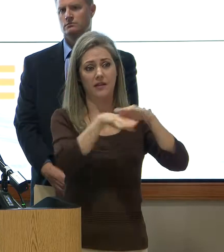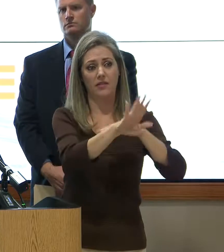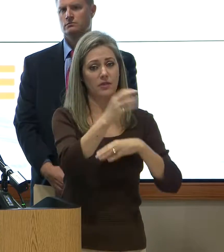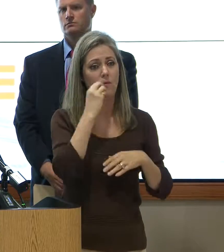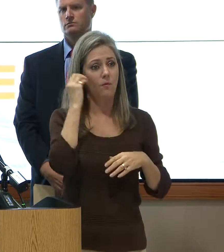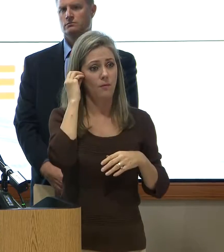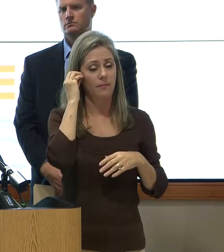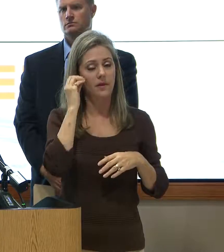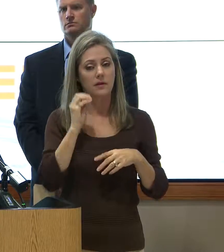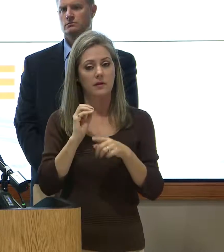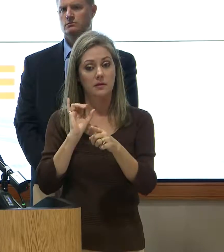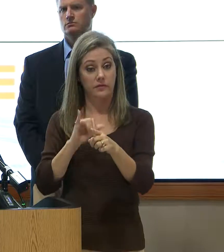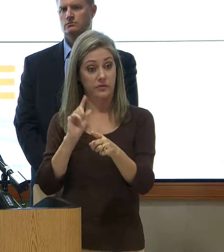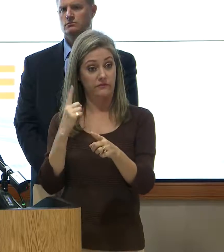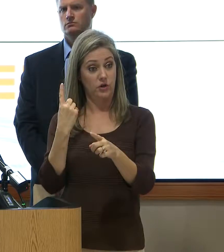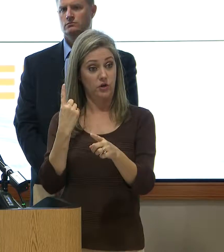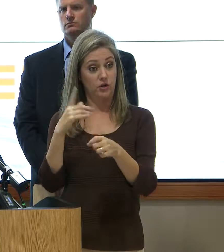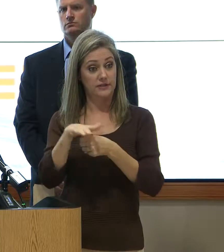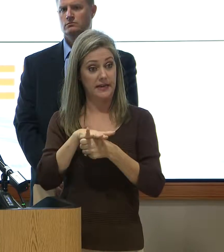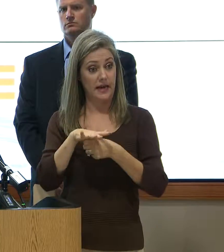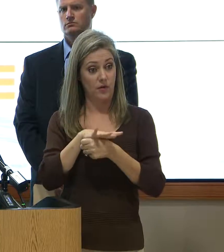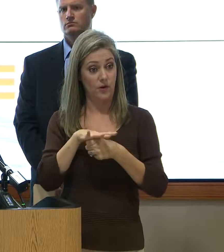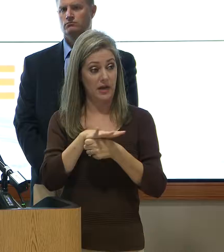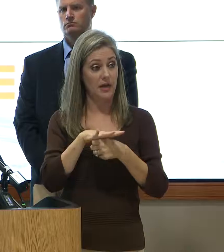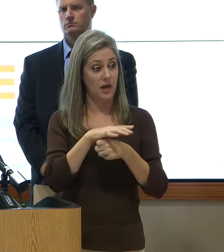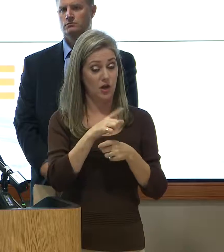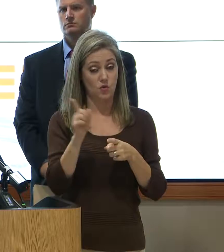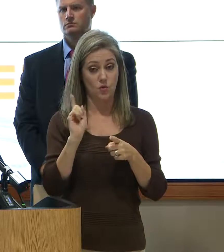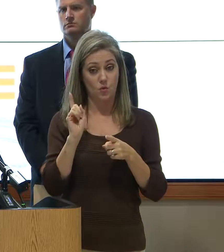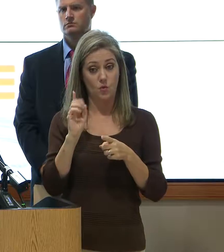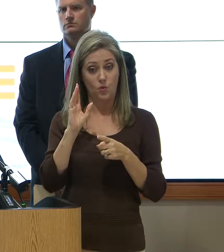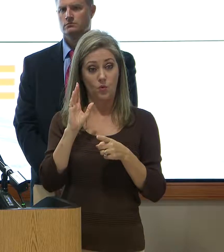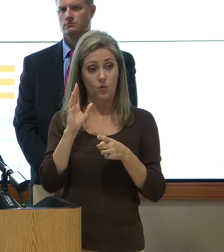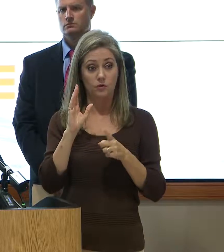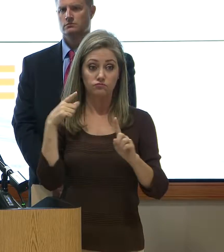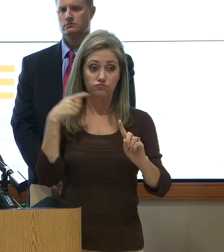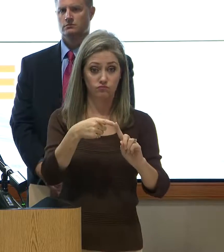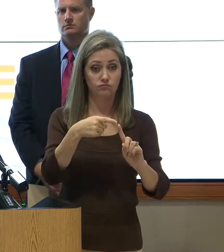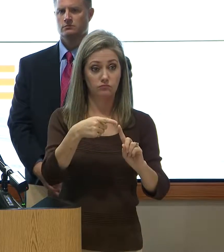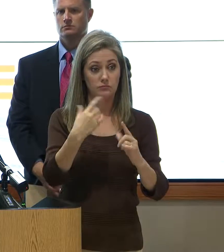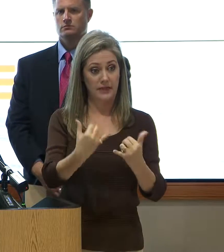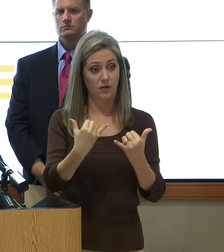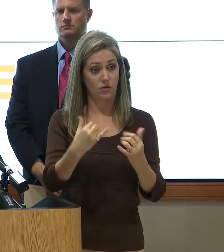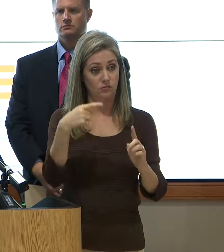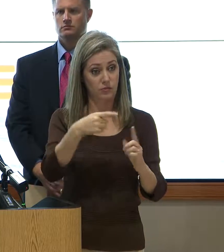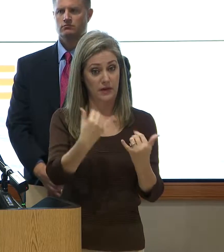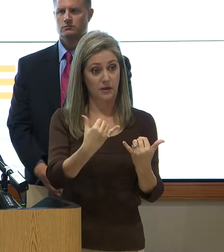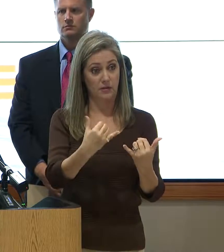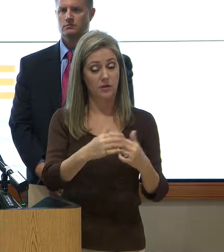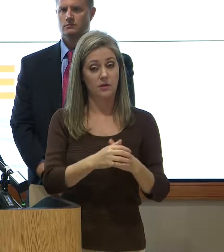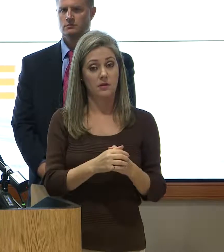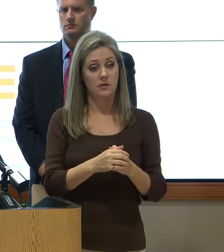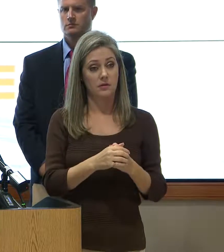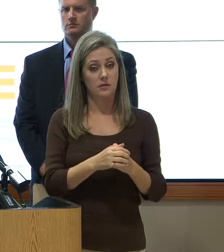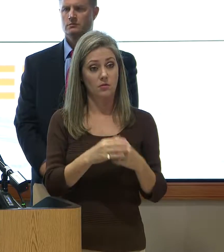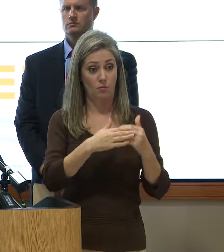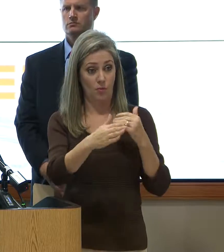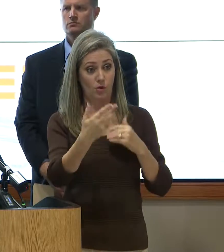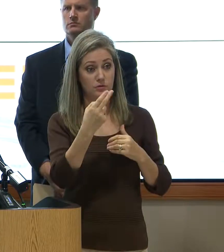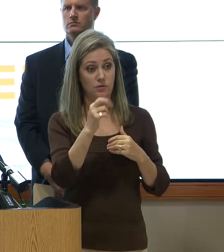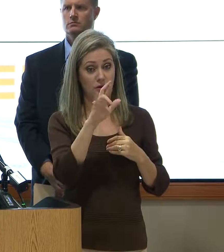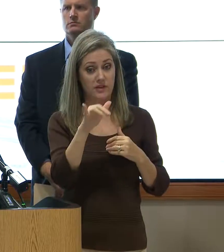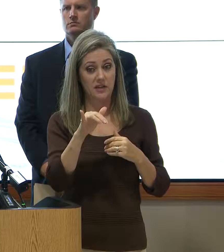that the first area that you guys are targeting at this point? The question is,